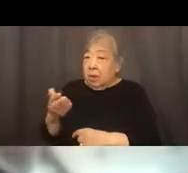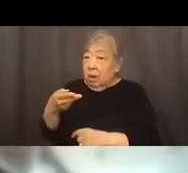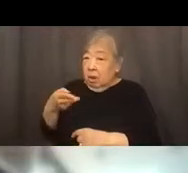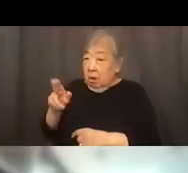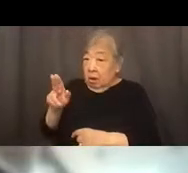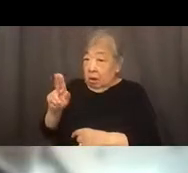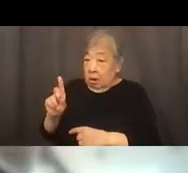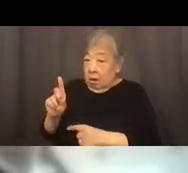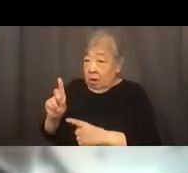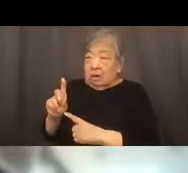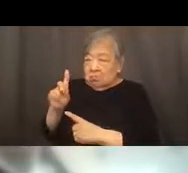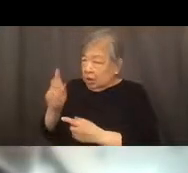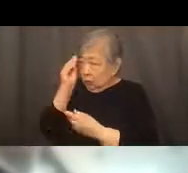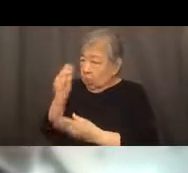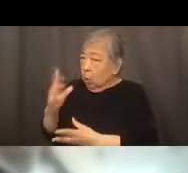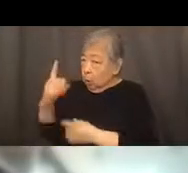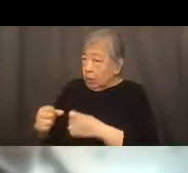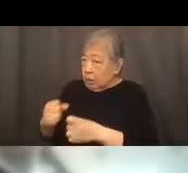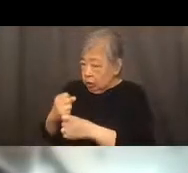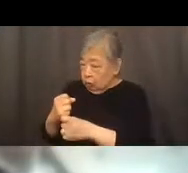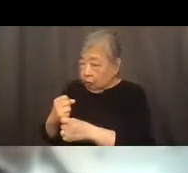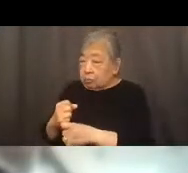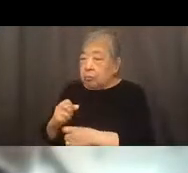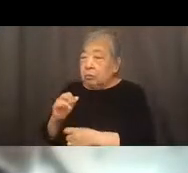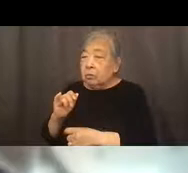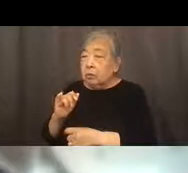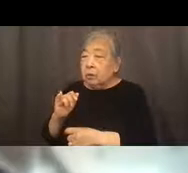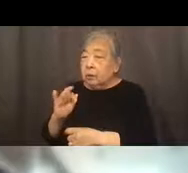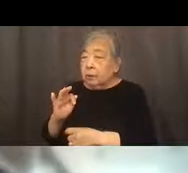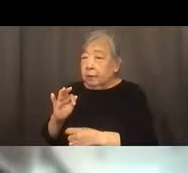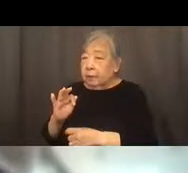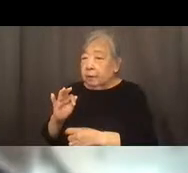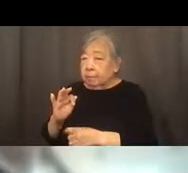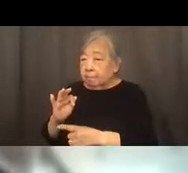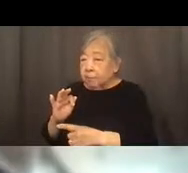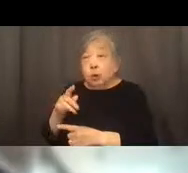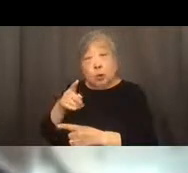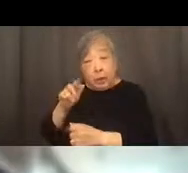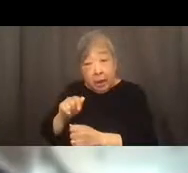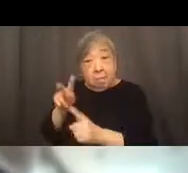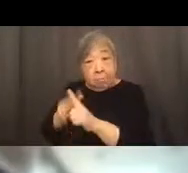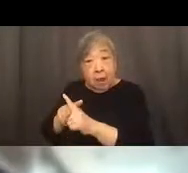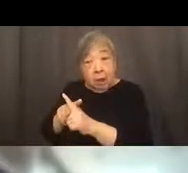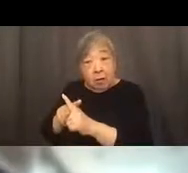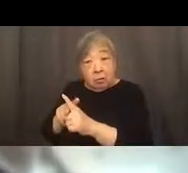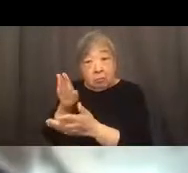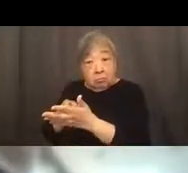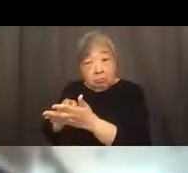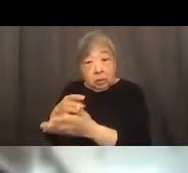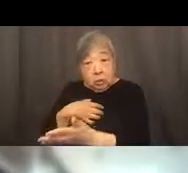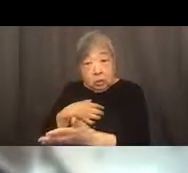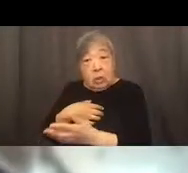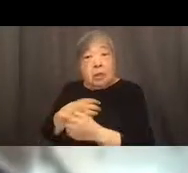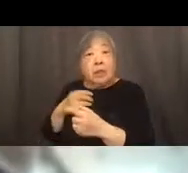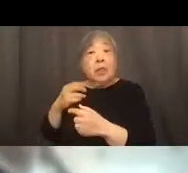you need to report within one year, um, if we have, um, you can bring a suit as long as there's a violation within three